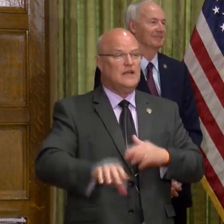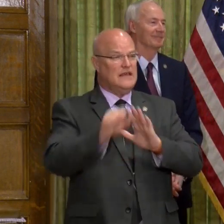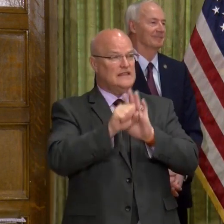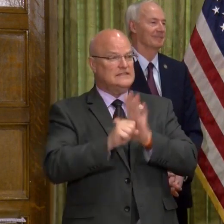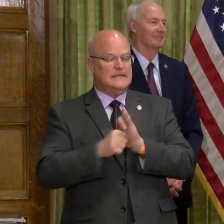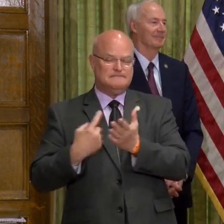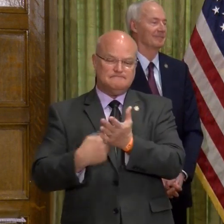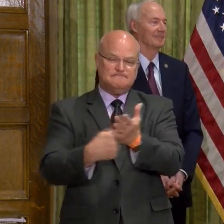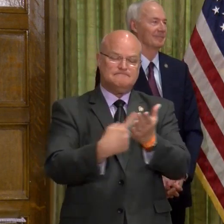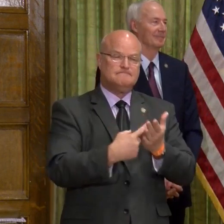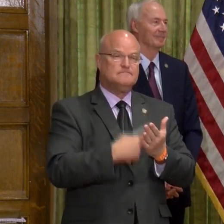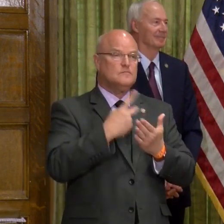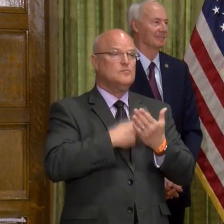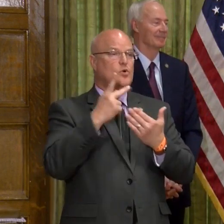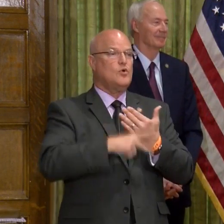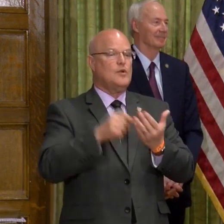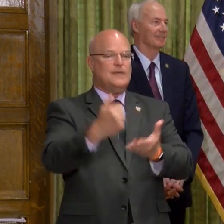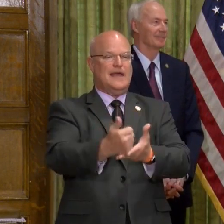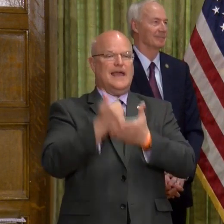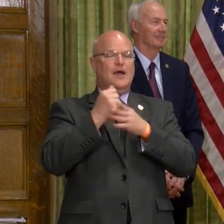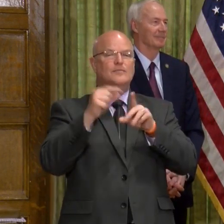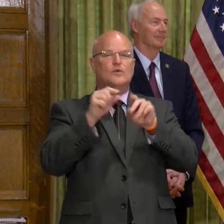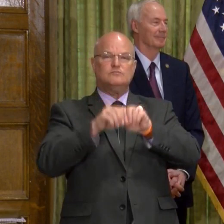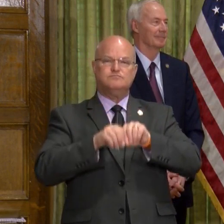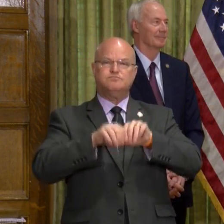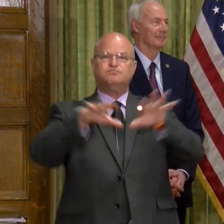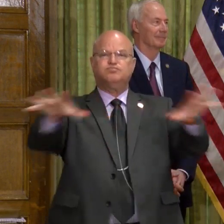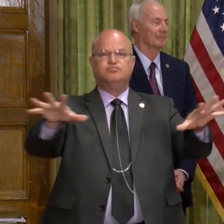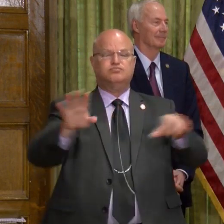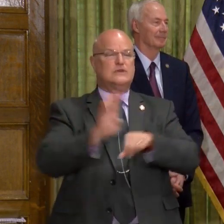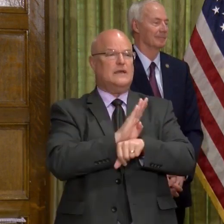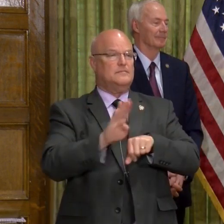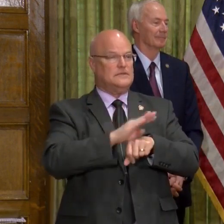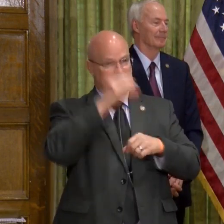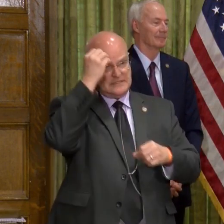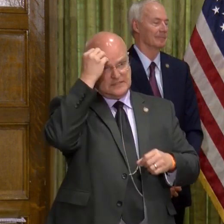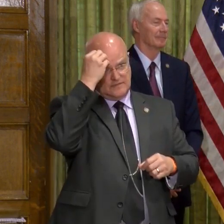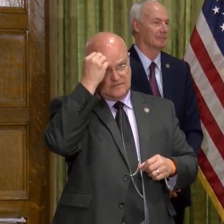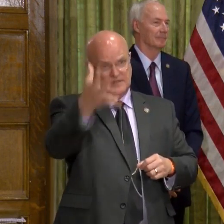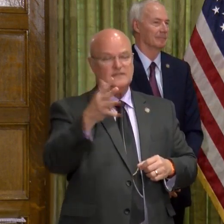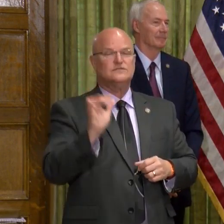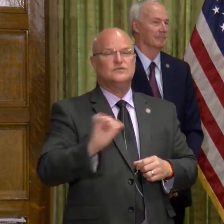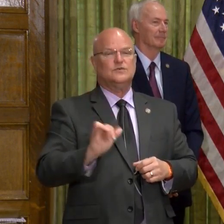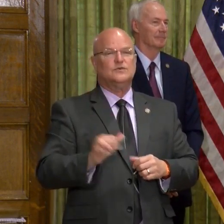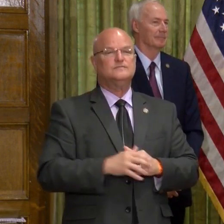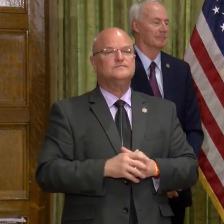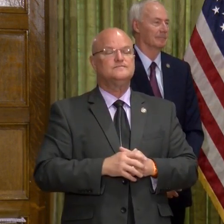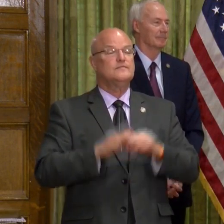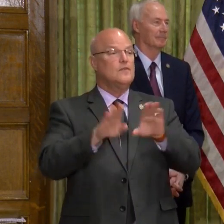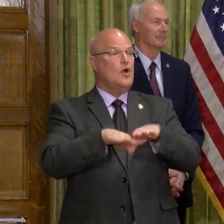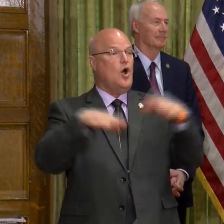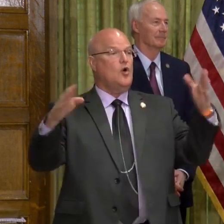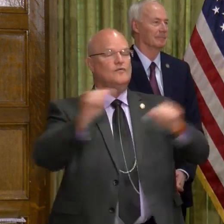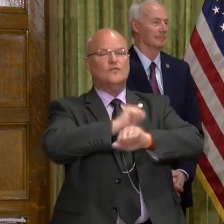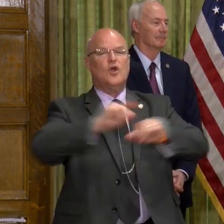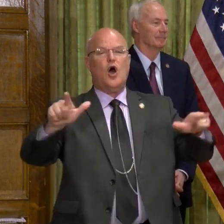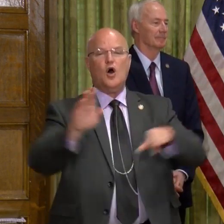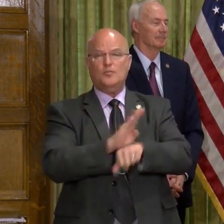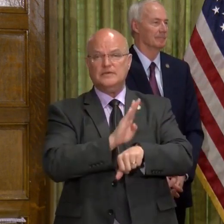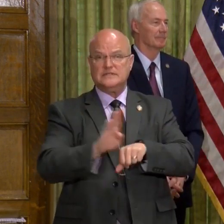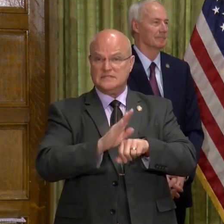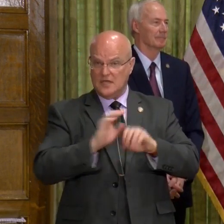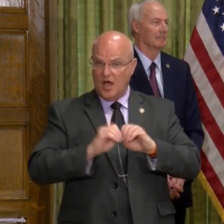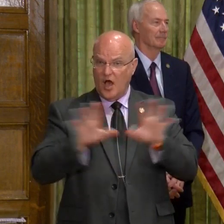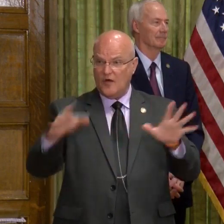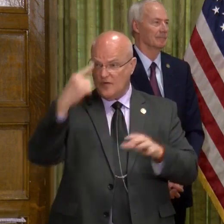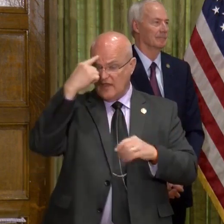this program so they can help us get that word out and get the message out to those businesses. And again, this is going to be open for all businesses. Obviously,